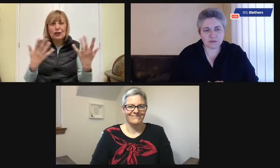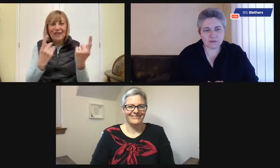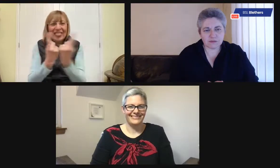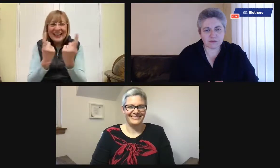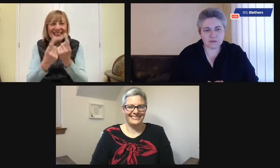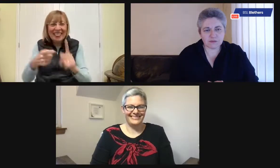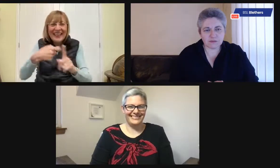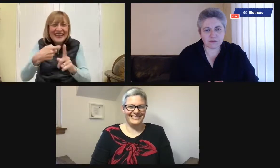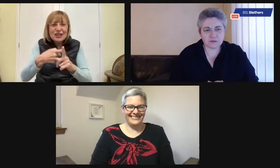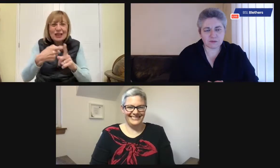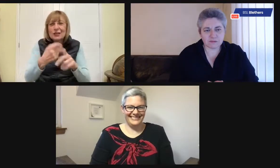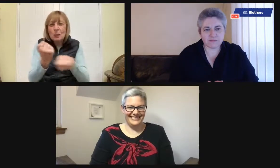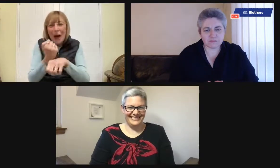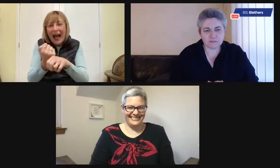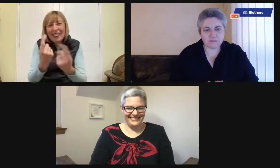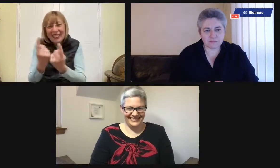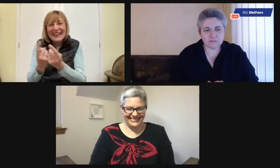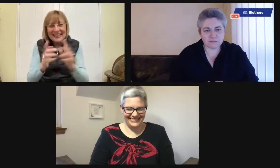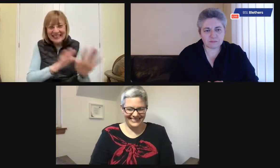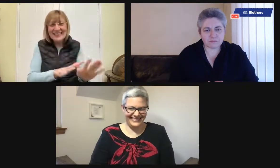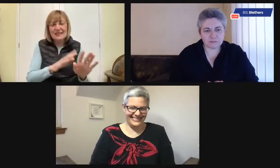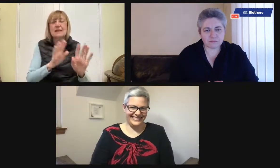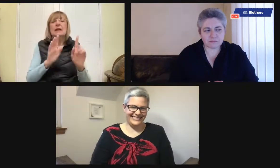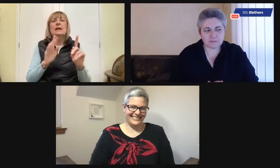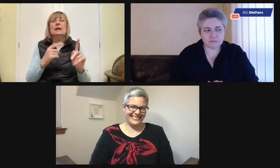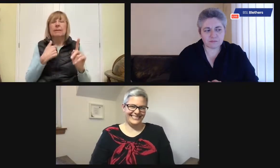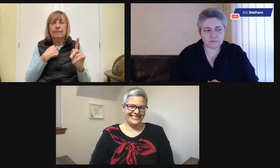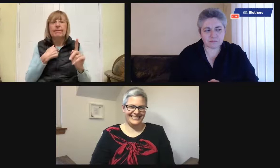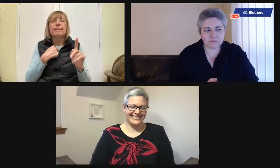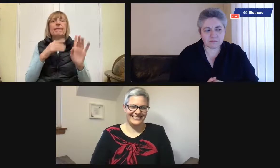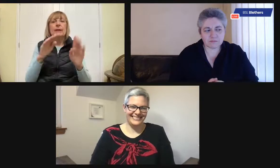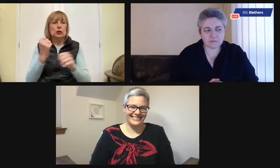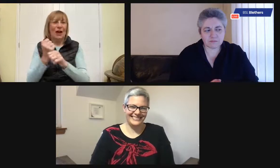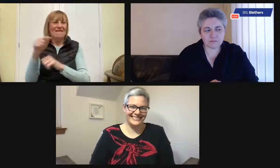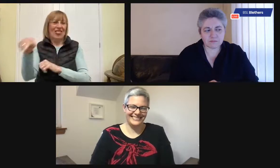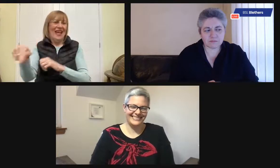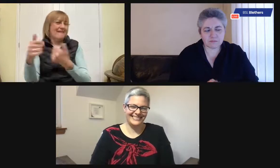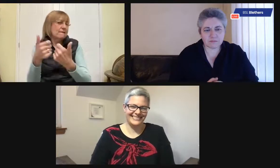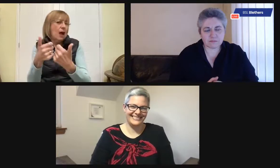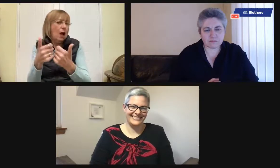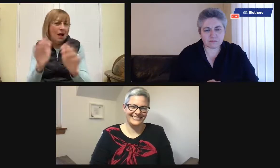The things we women need, lots of kitchen things to make our kitchen feel right.